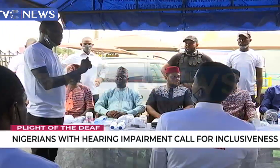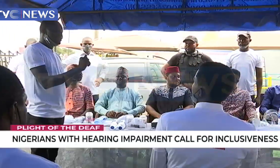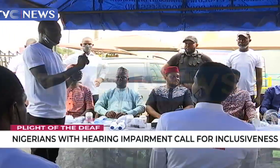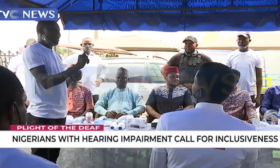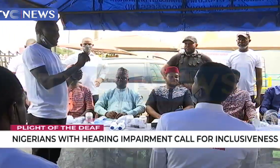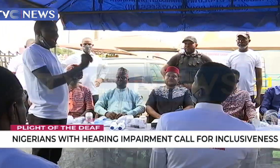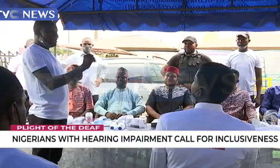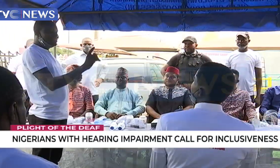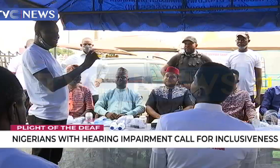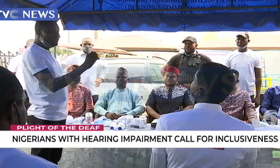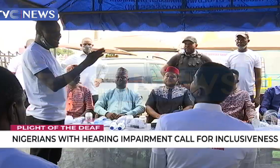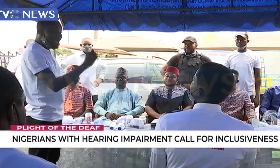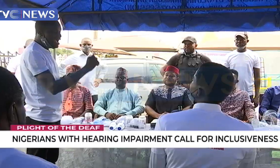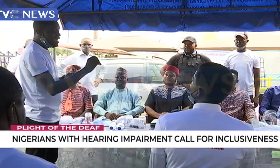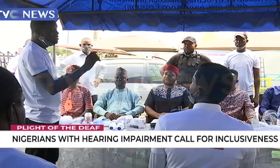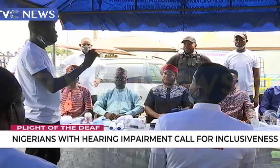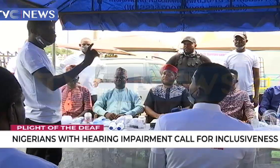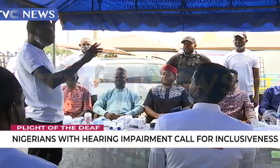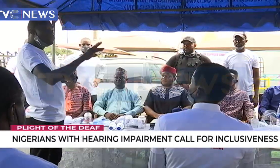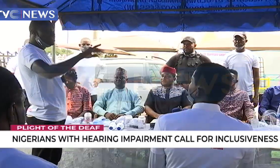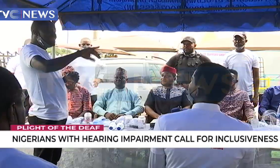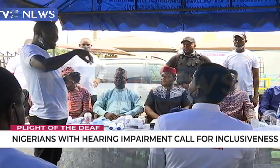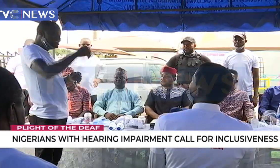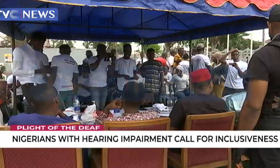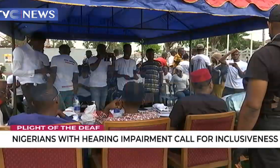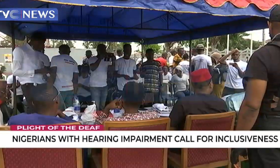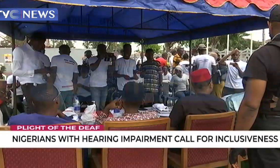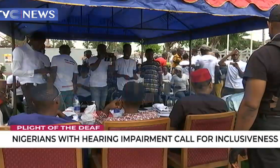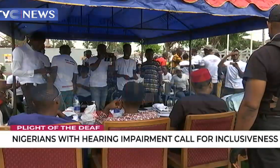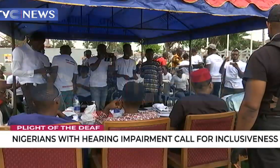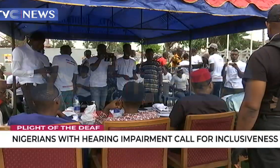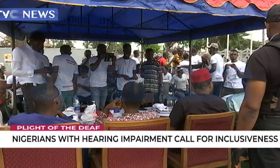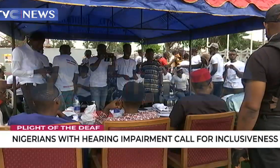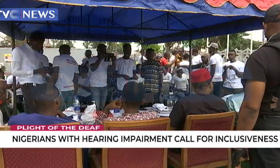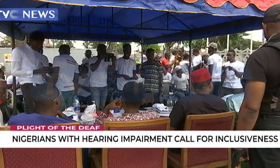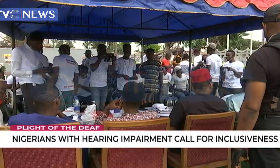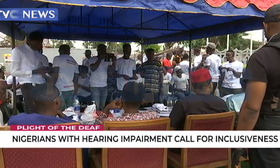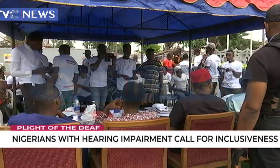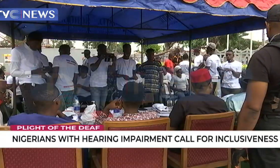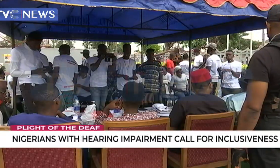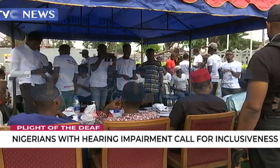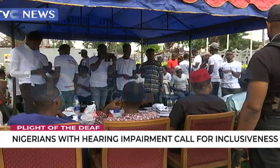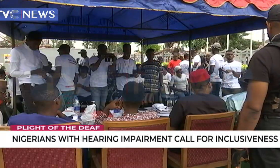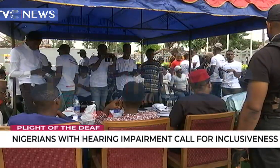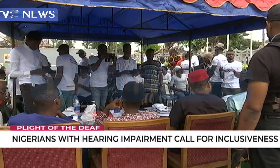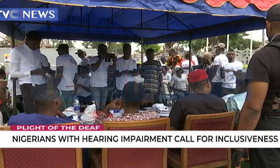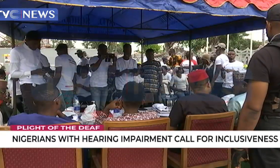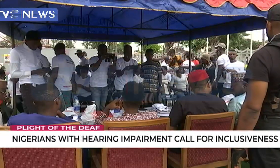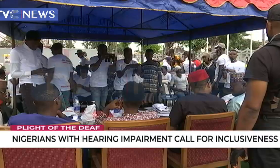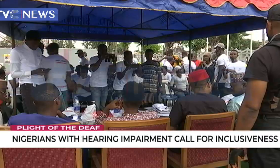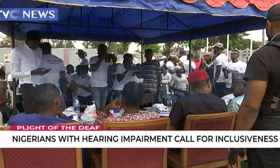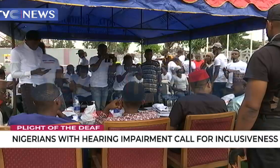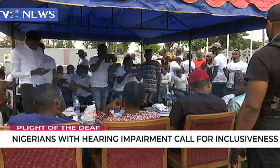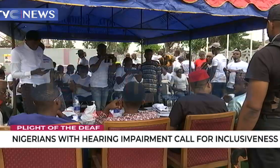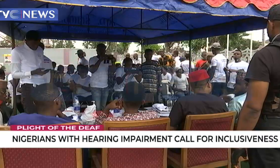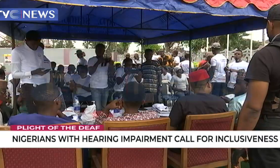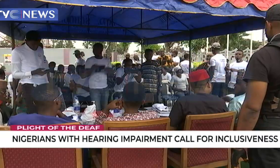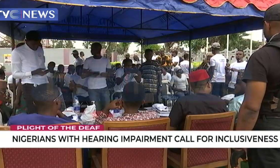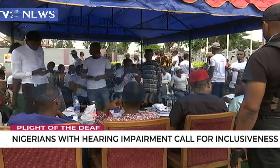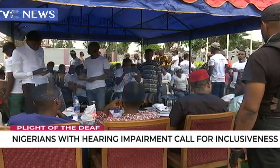Disabilities. In line with the Discrimination Against Persons with Disabilities Prohibition Act 2019.